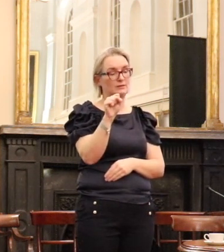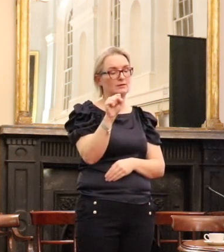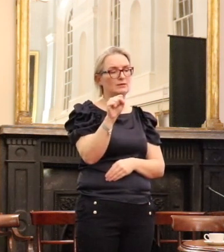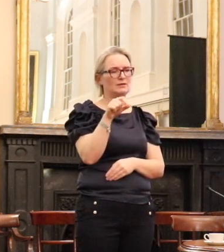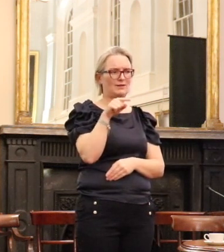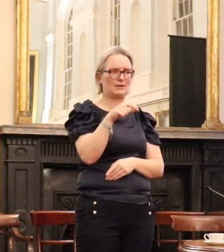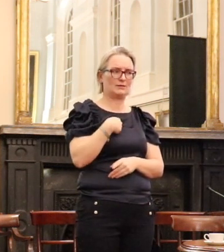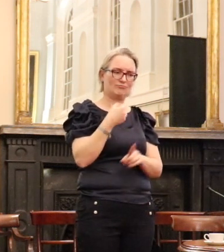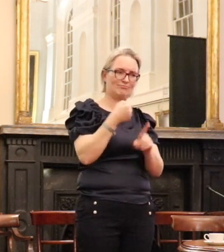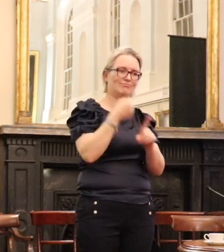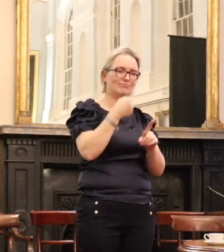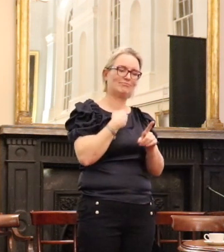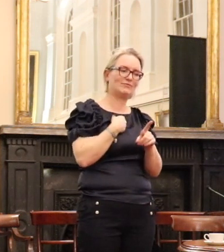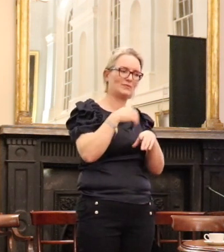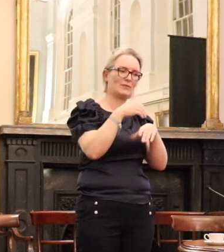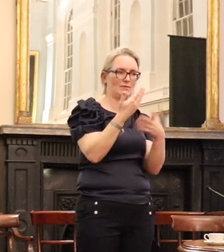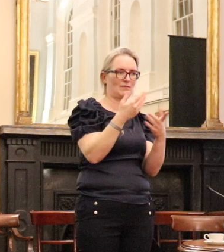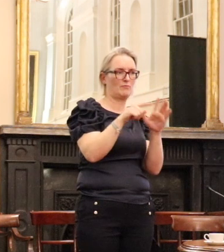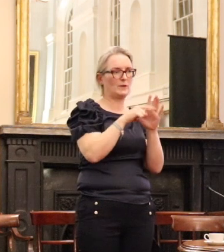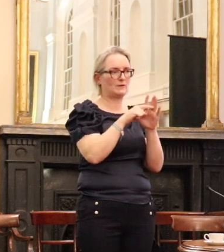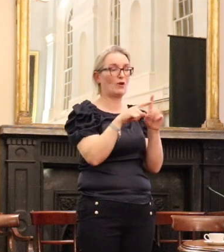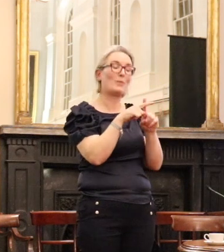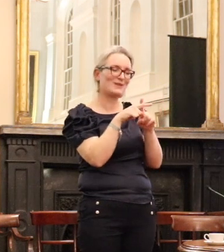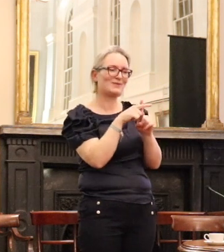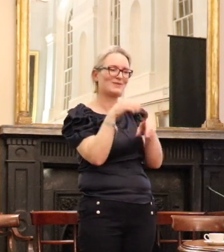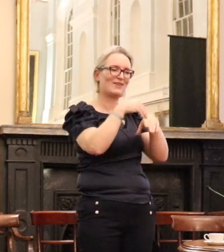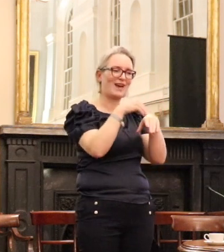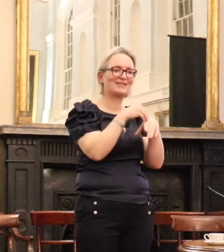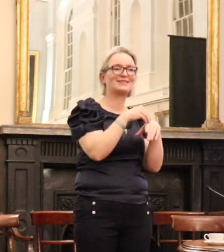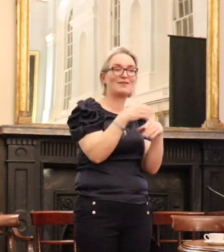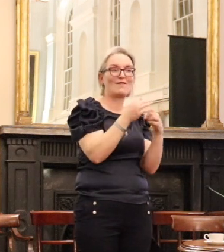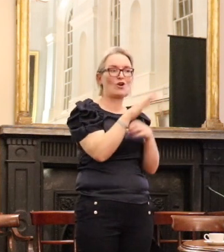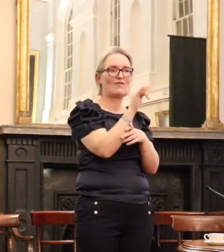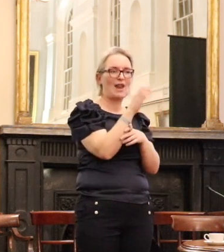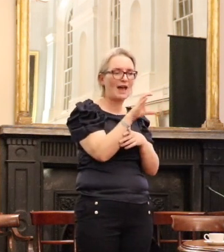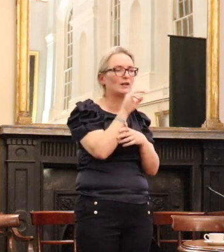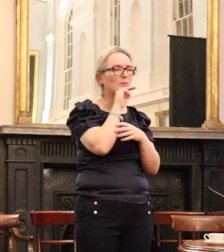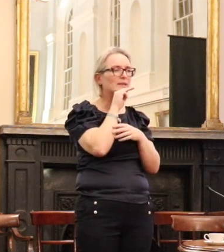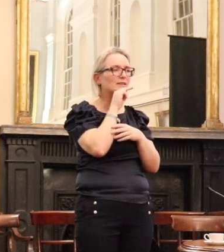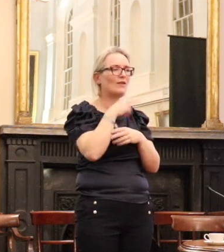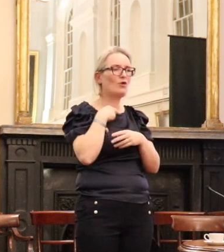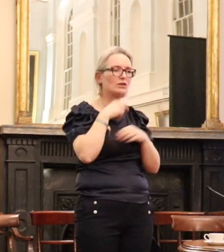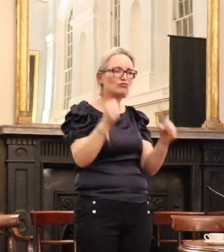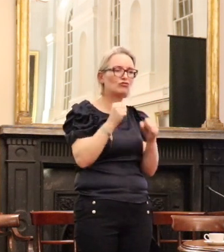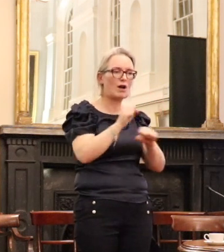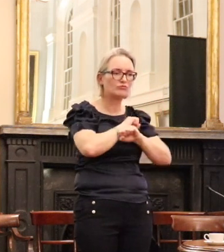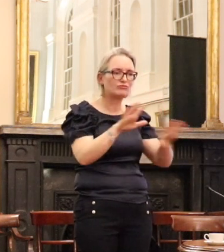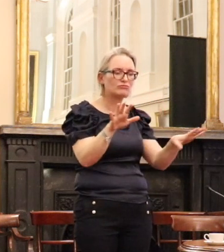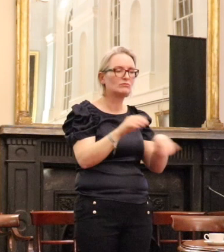massively influenced how often Flack's voice could get heard. Saoirse Brady